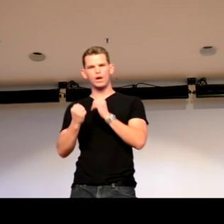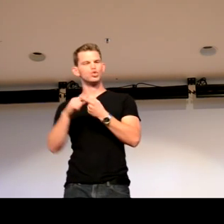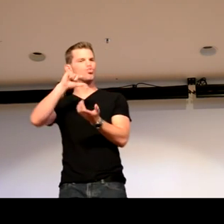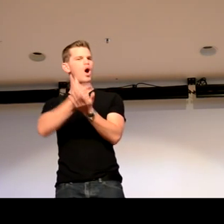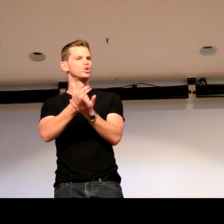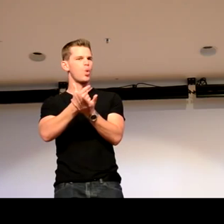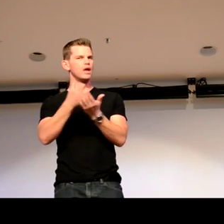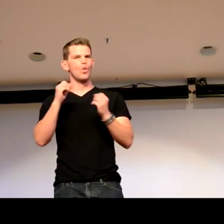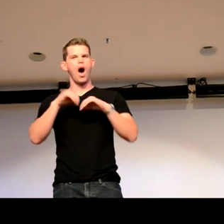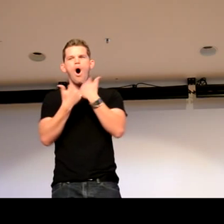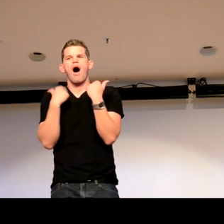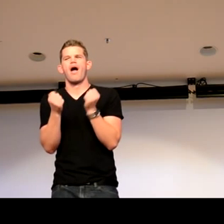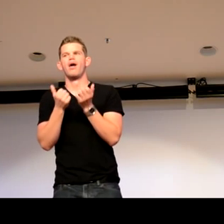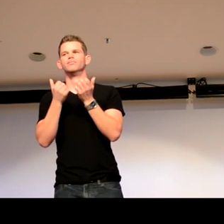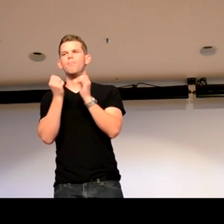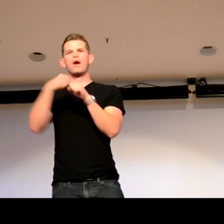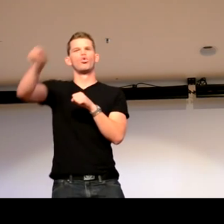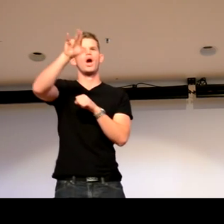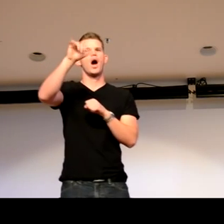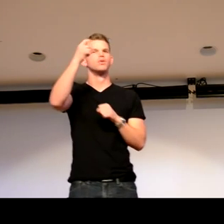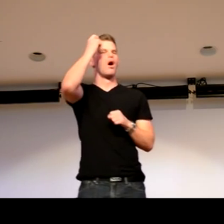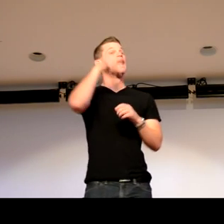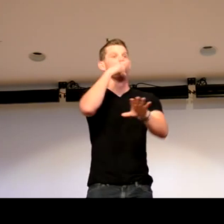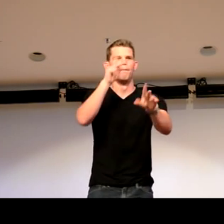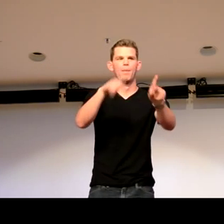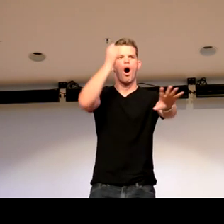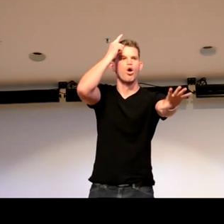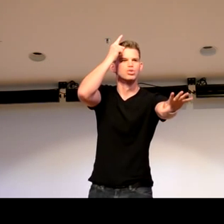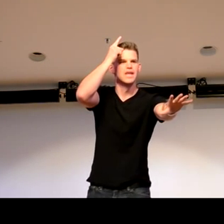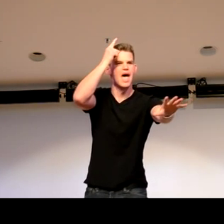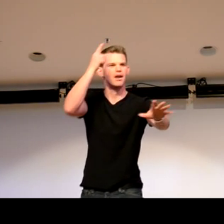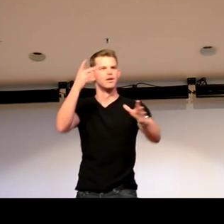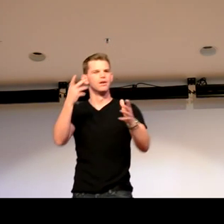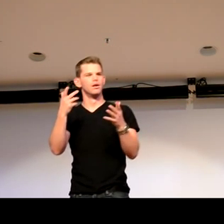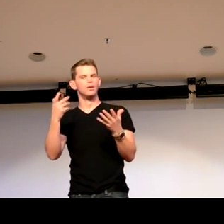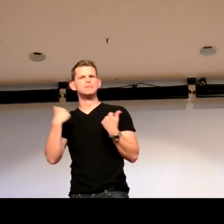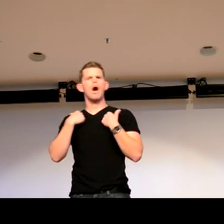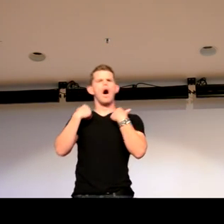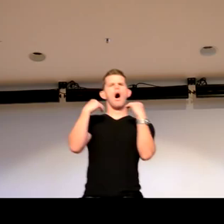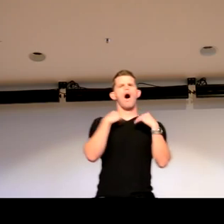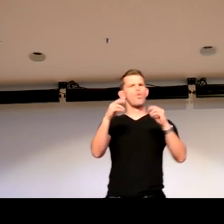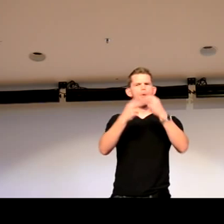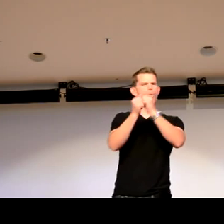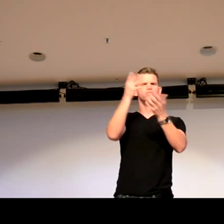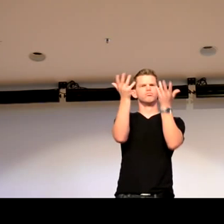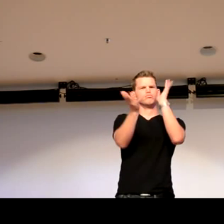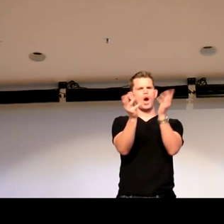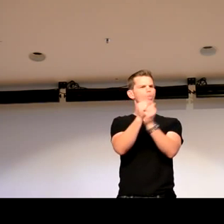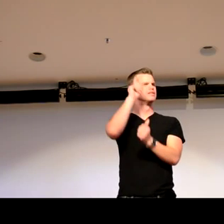there were a couple more years before I had to graduate so I was like okay what am I going to do here I have to figure out a way to let hearing people know like